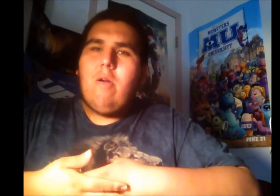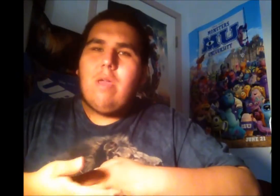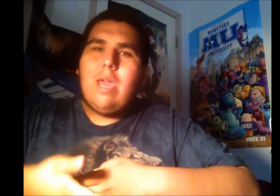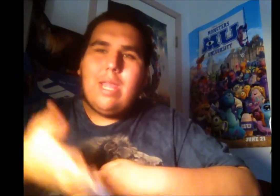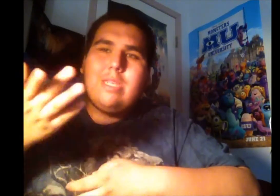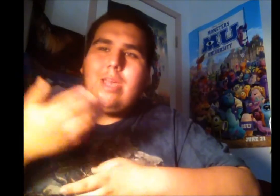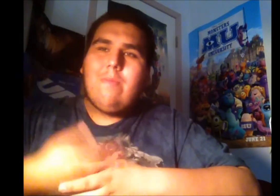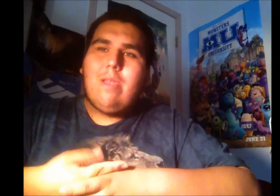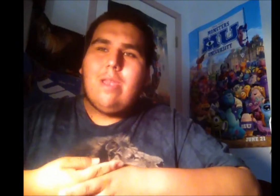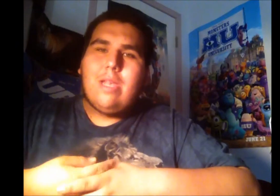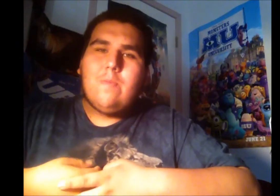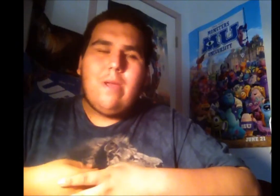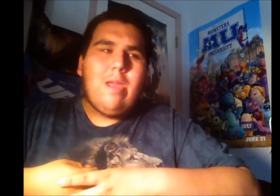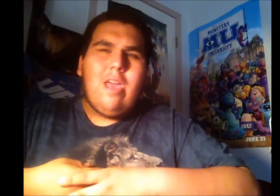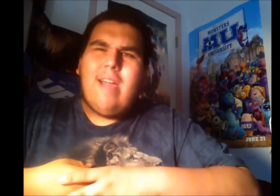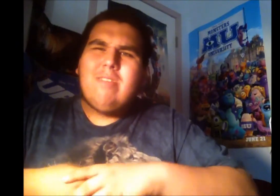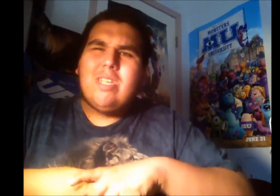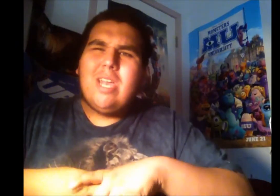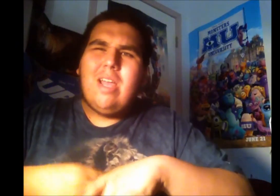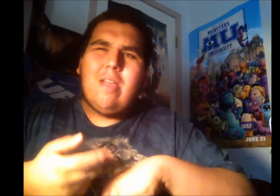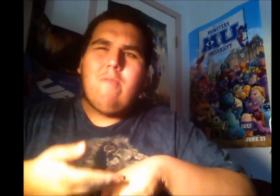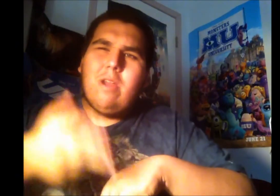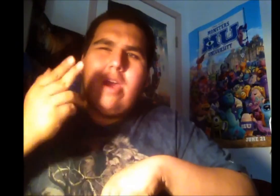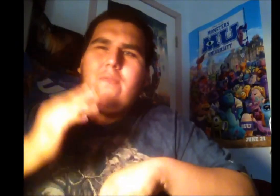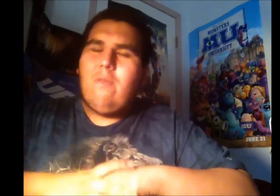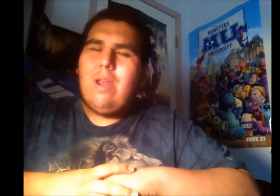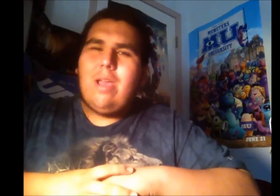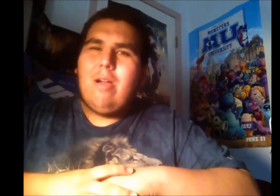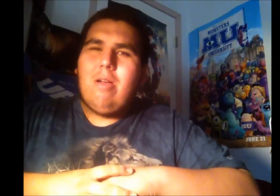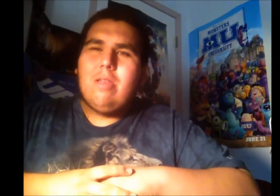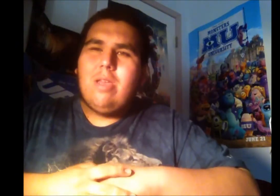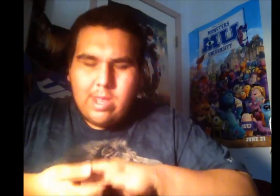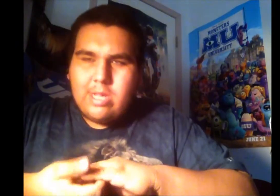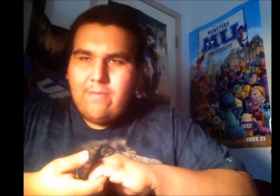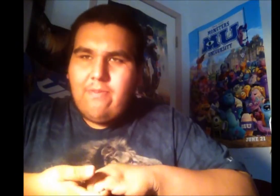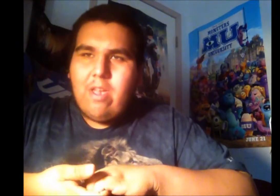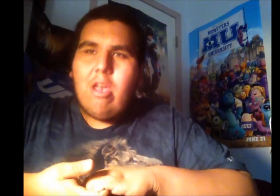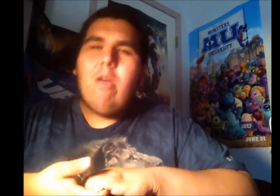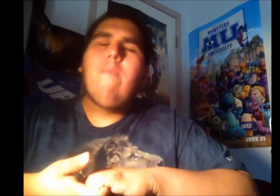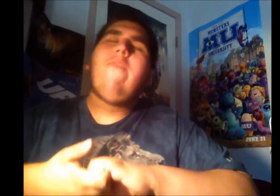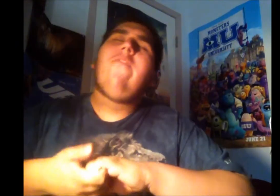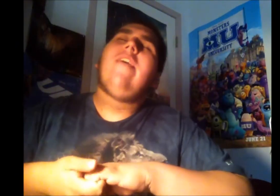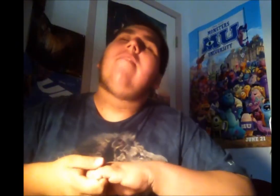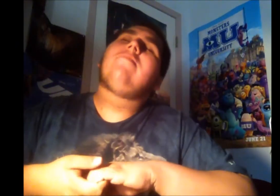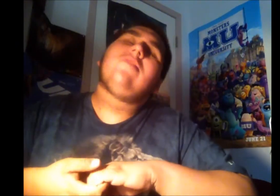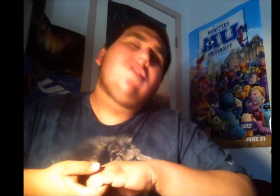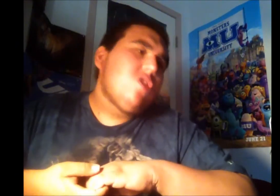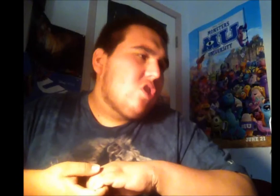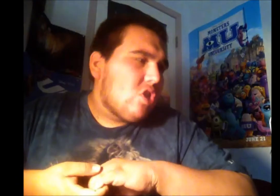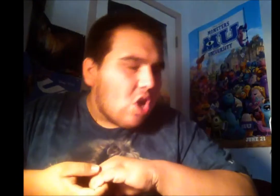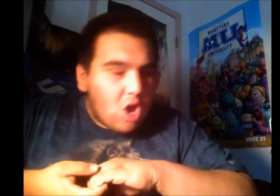okay, that's happening next. But I was just kind of like, whatever, when I called it. This film felt so